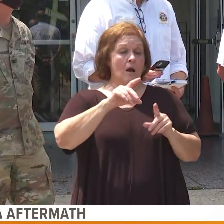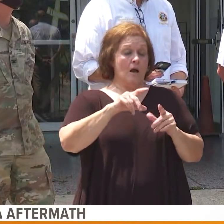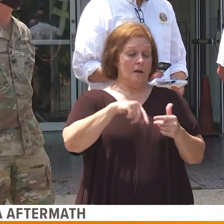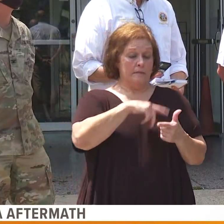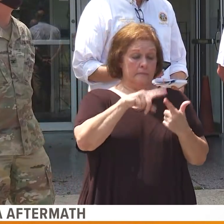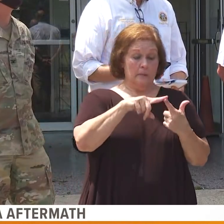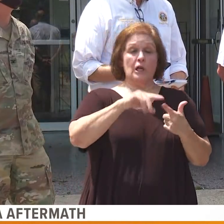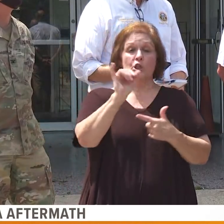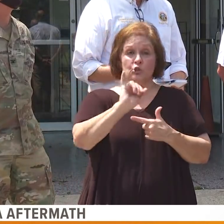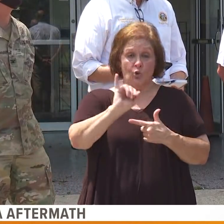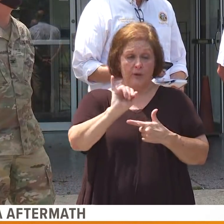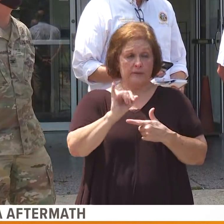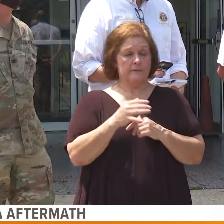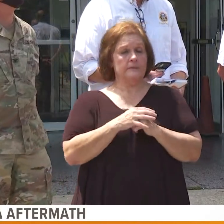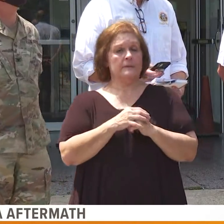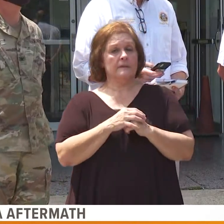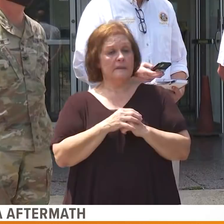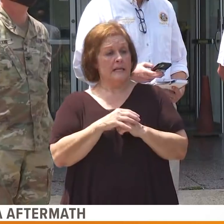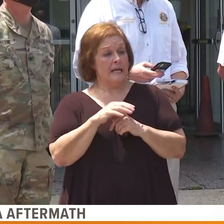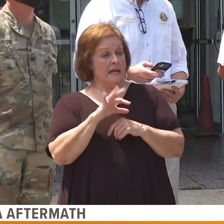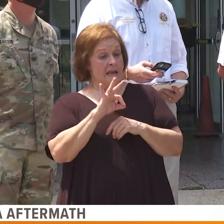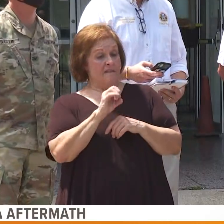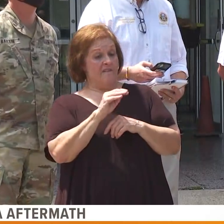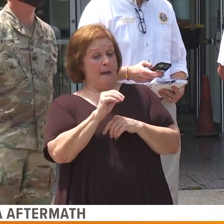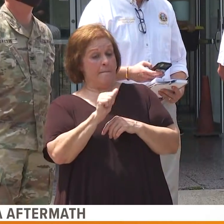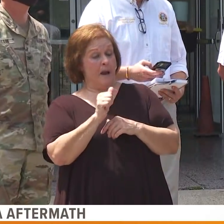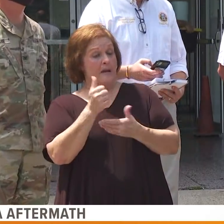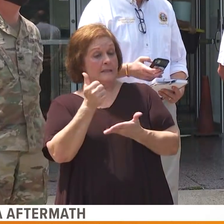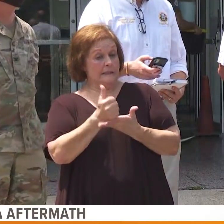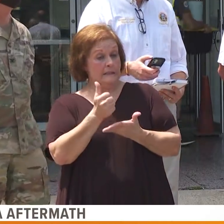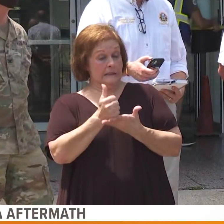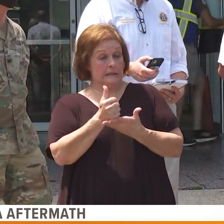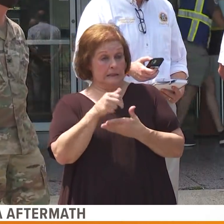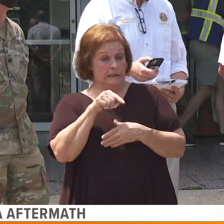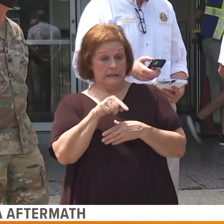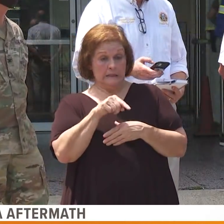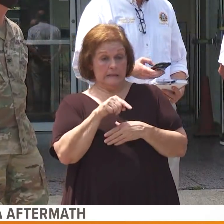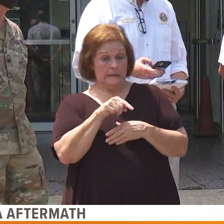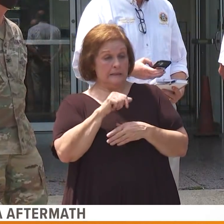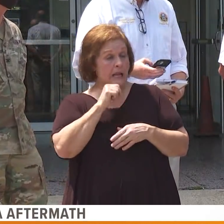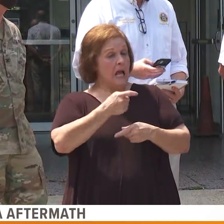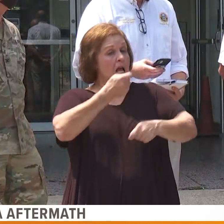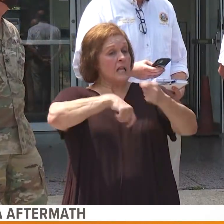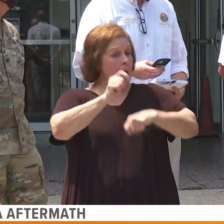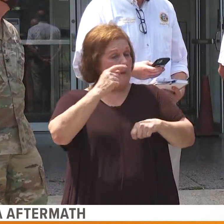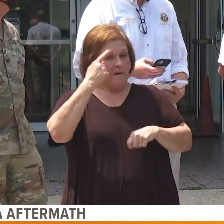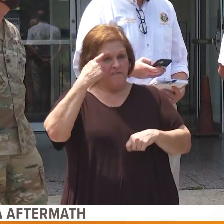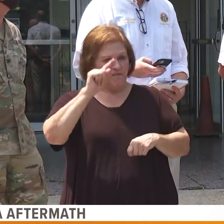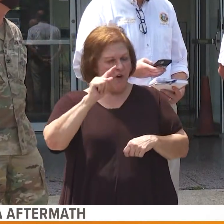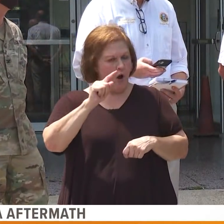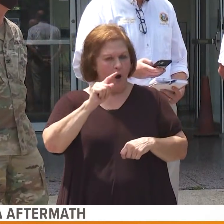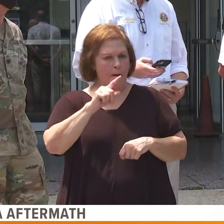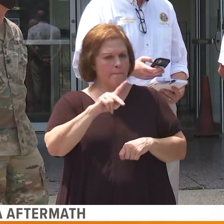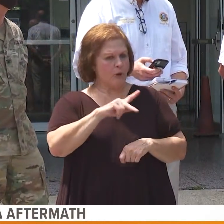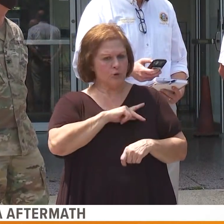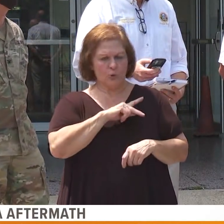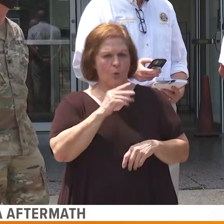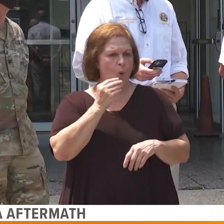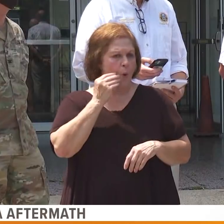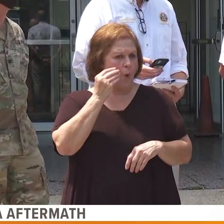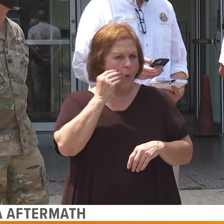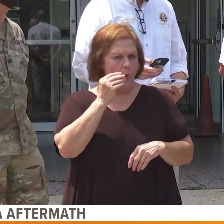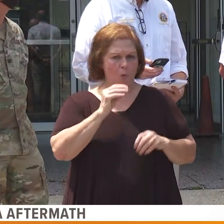I want to remind everyone that FEMA assistance is not a substitute for personal or homeowners insurance.